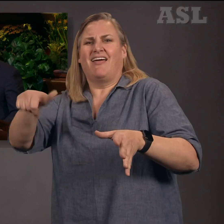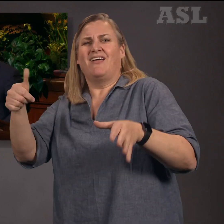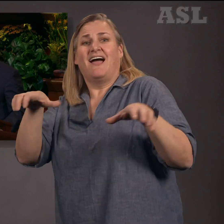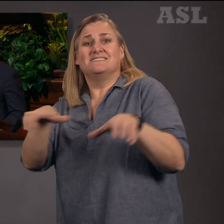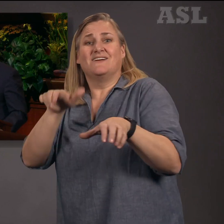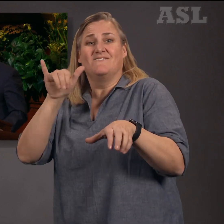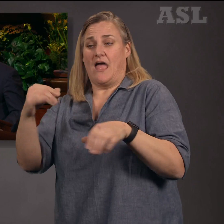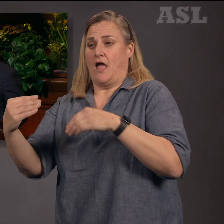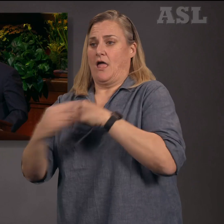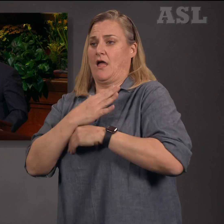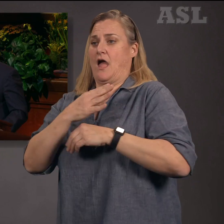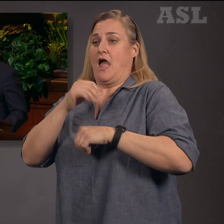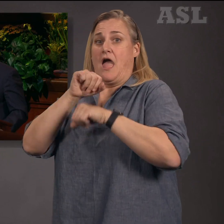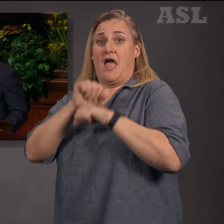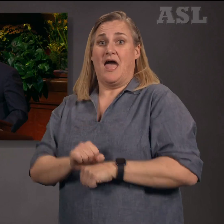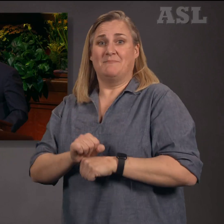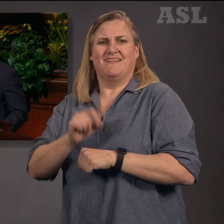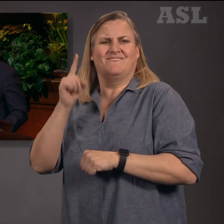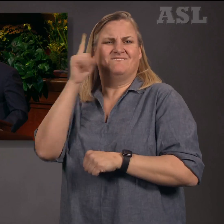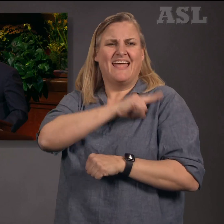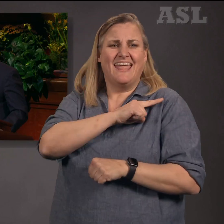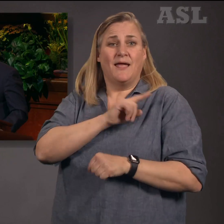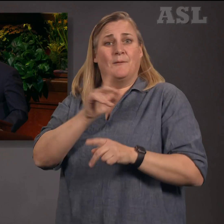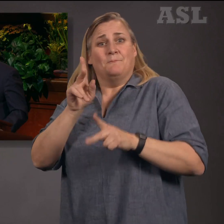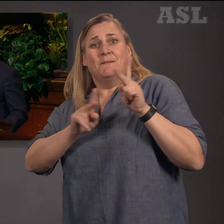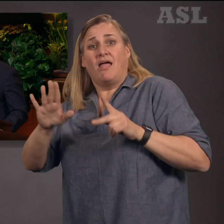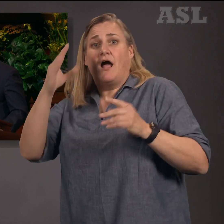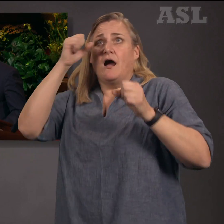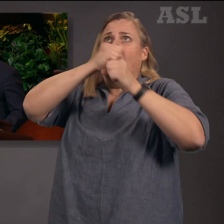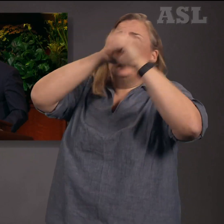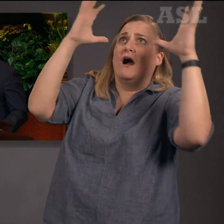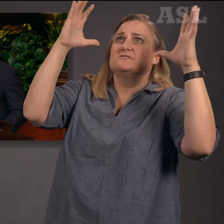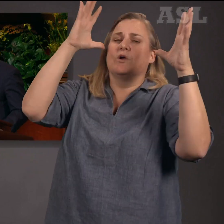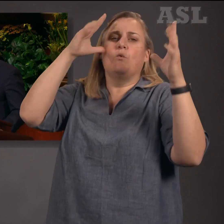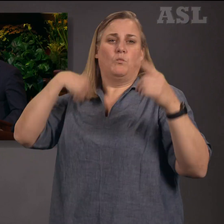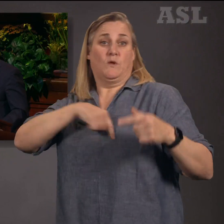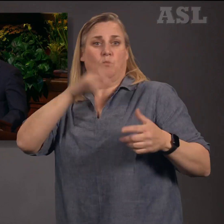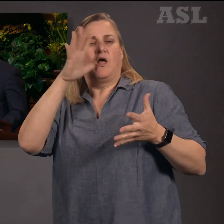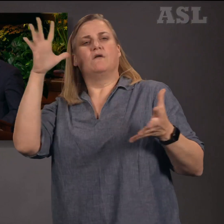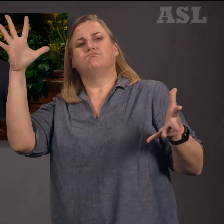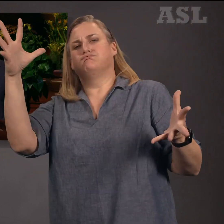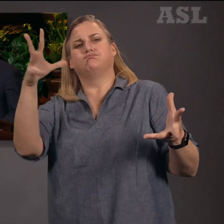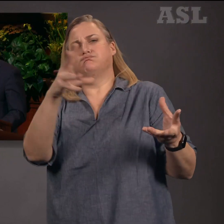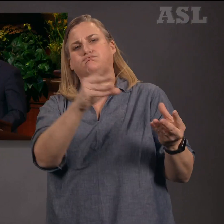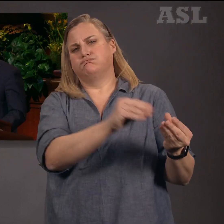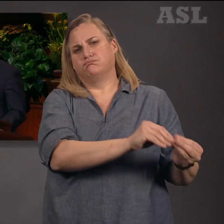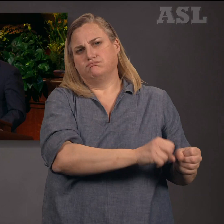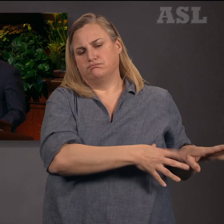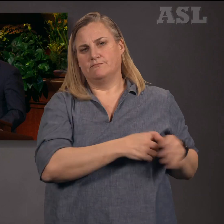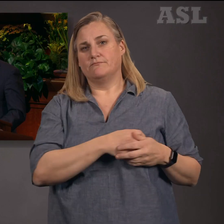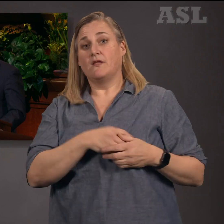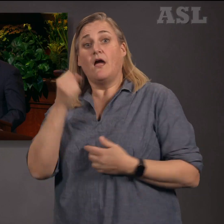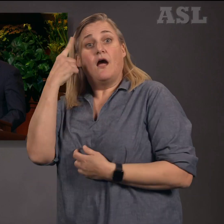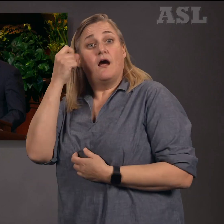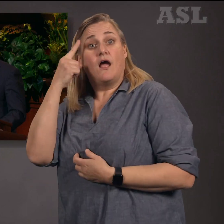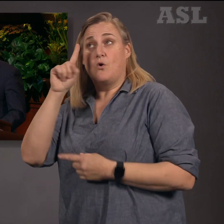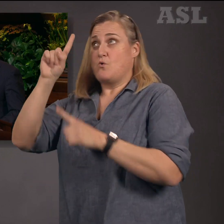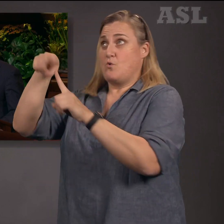traditions and misguided philosophies of men. It is only in Christ we find truth and lasting fulfillment.